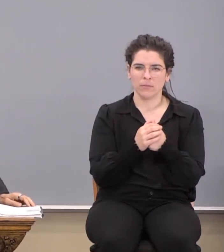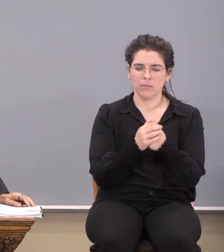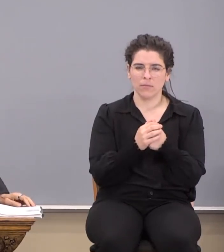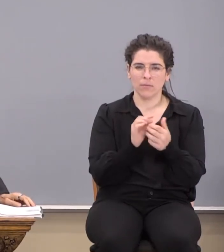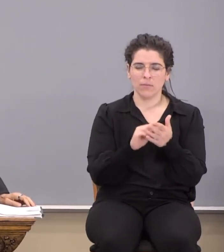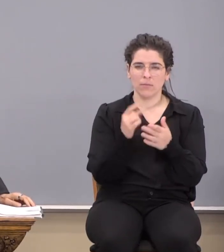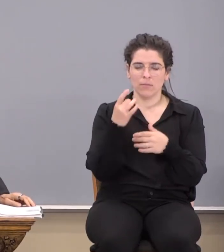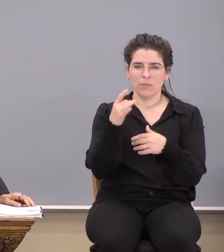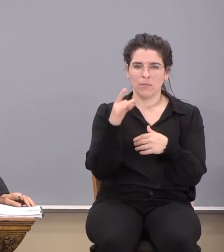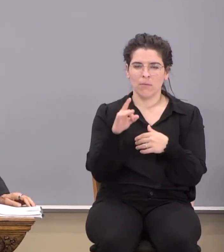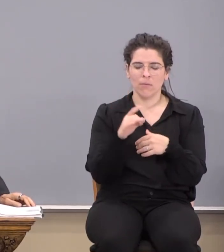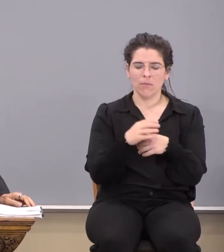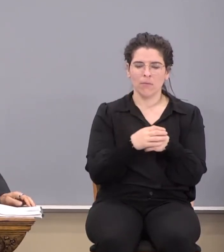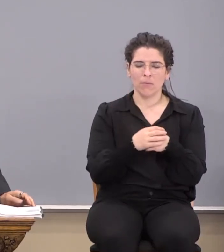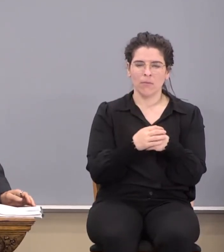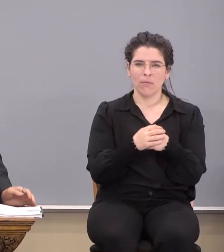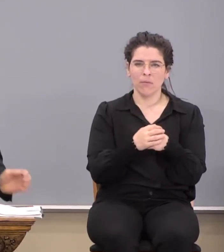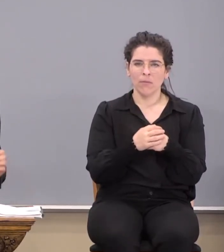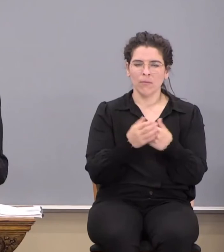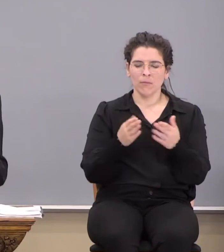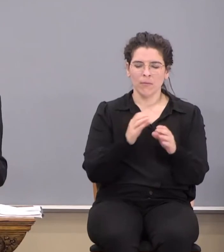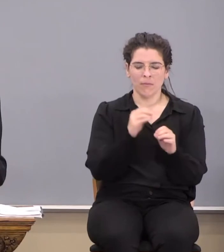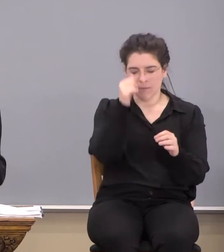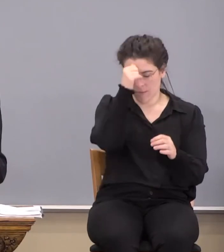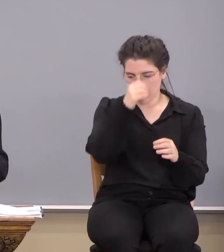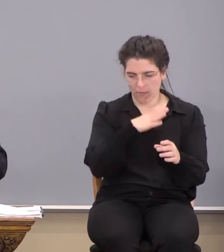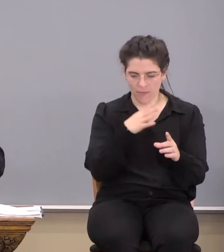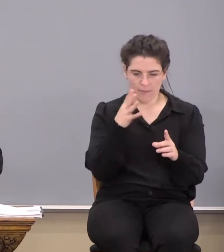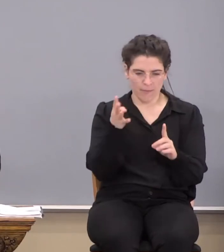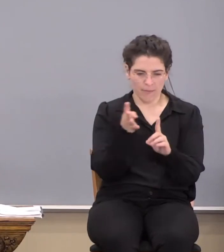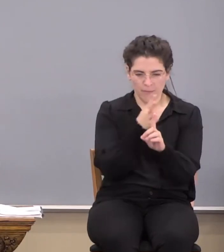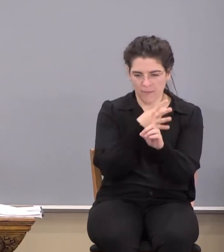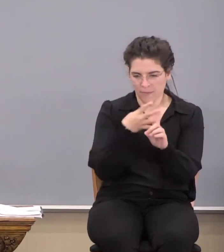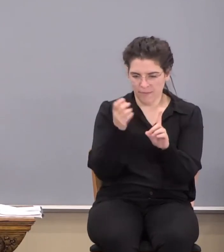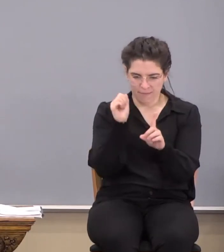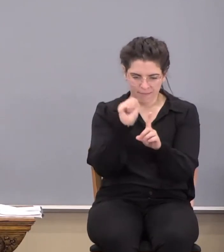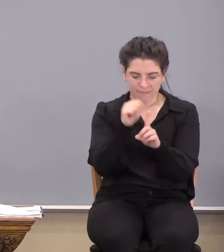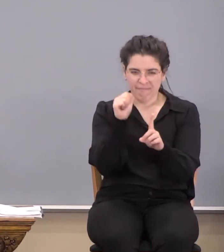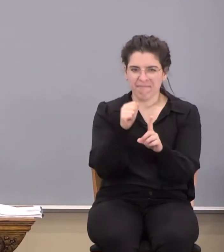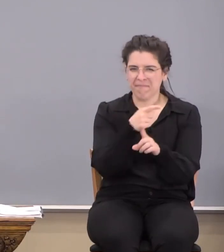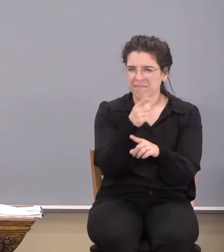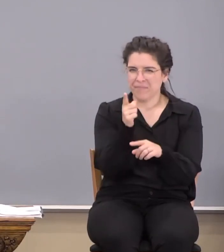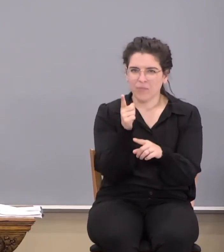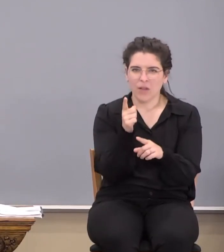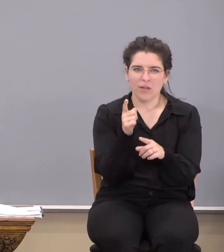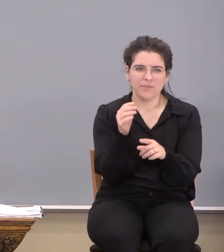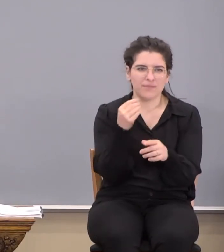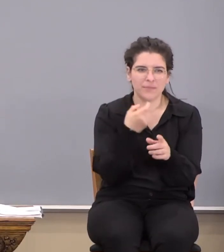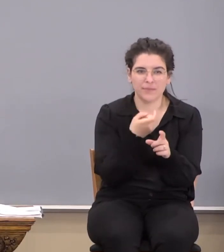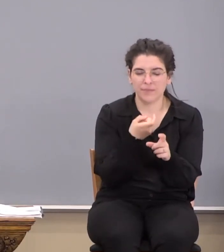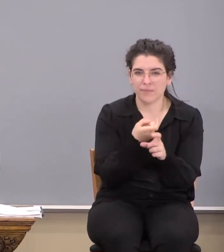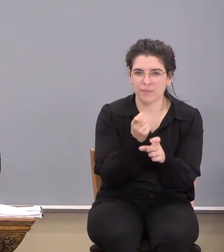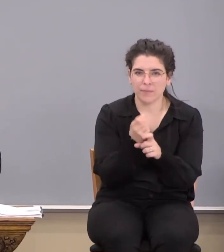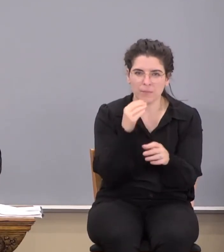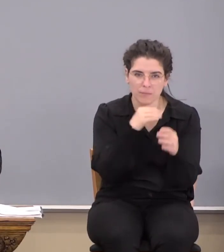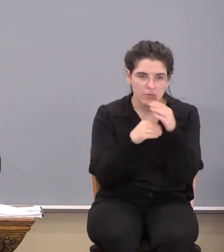Verse 18. Watch this now. Let no man beguile you. Beguile again, what's that mean? Like deceive, trick, whatever.